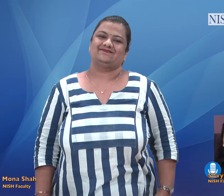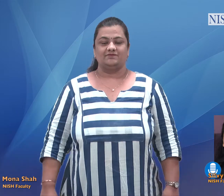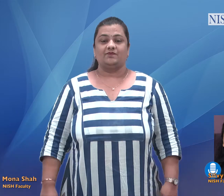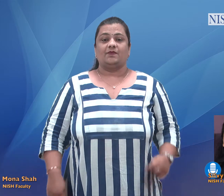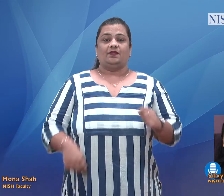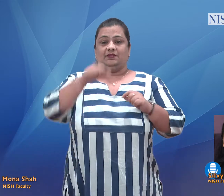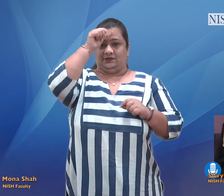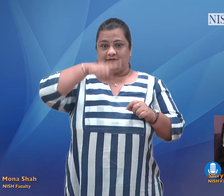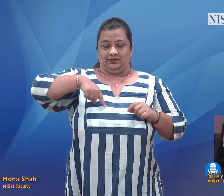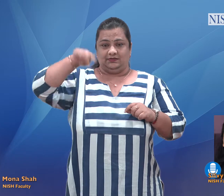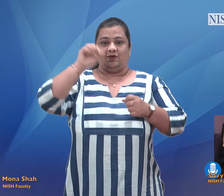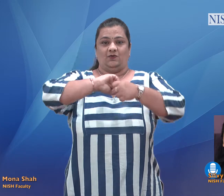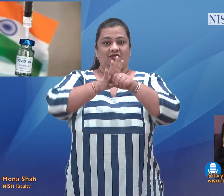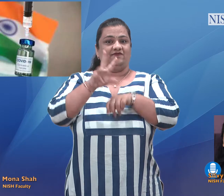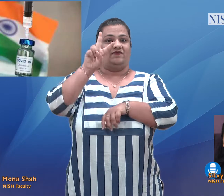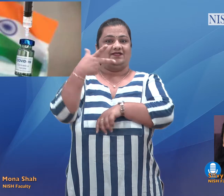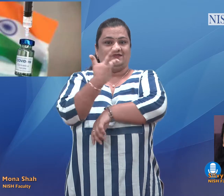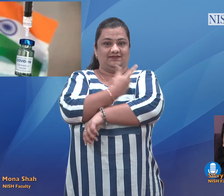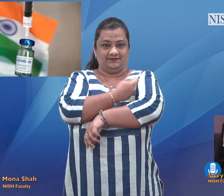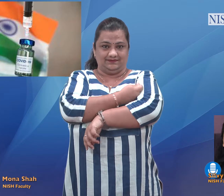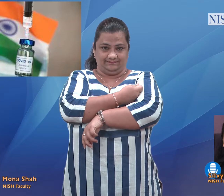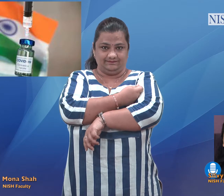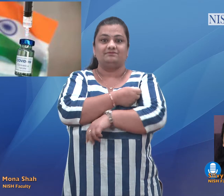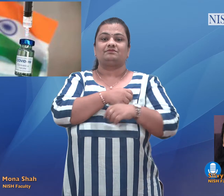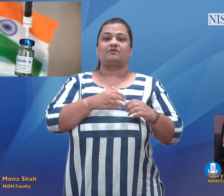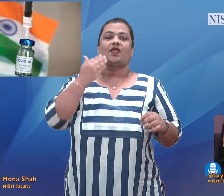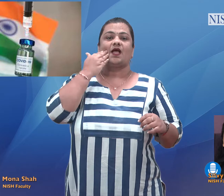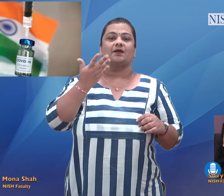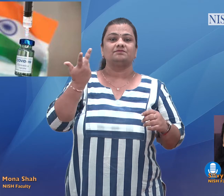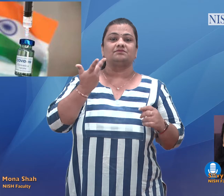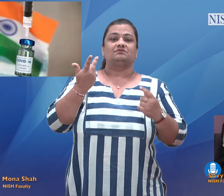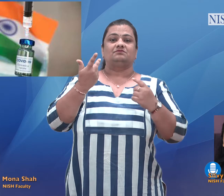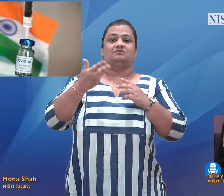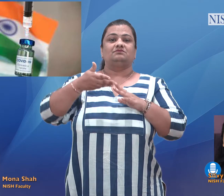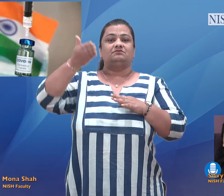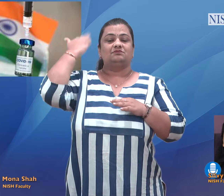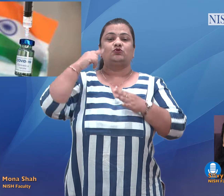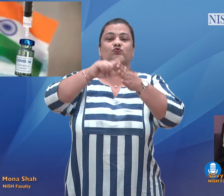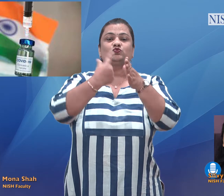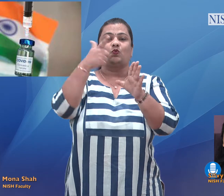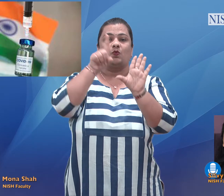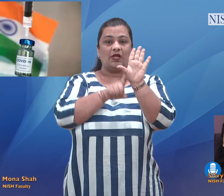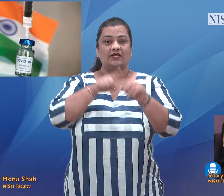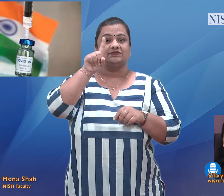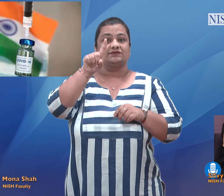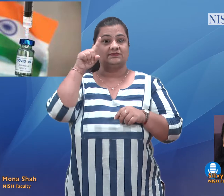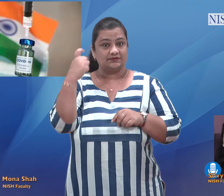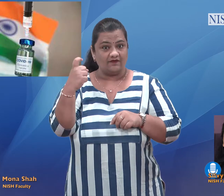India's cumulative COVID-19 vaccination drive crossed the milestone of 200 crore doses on July